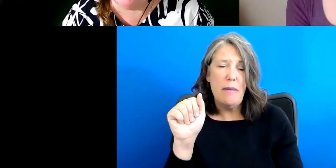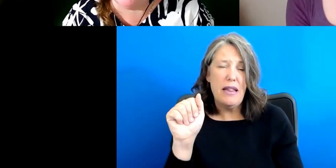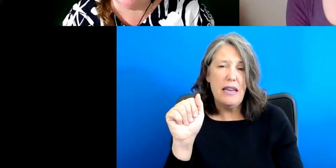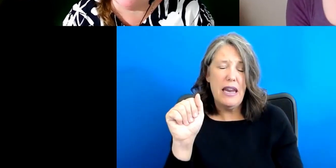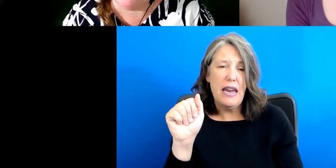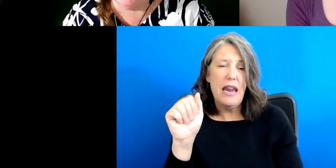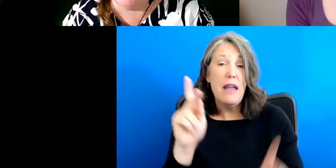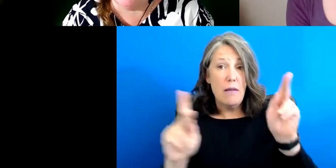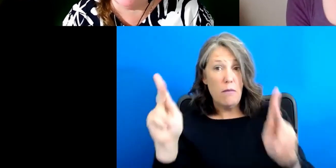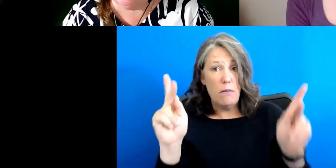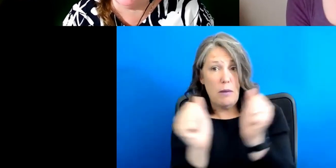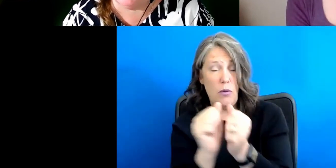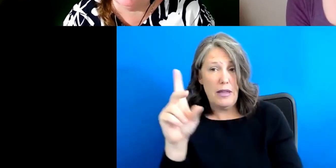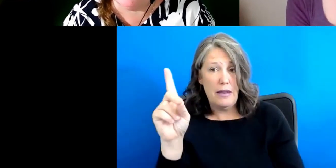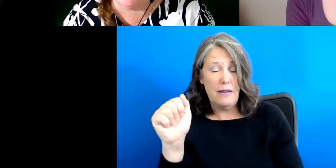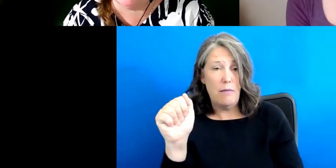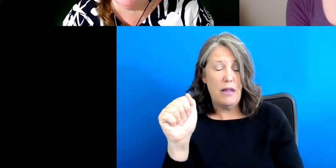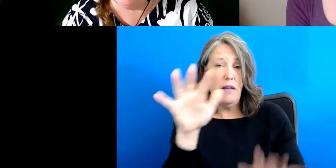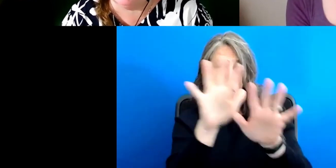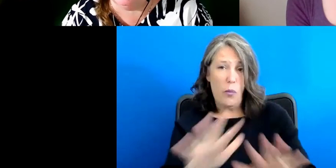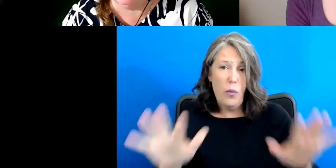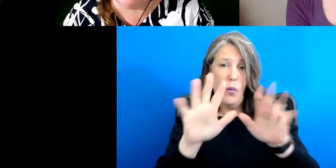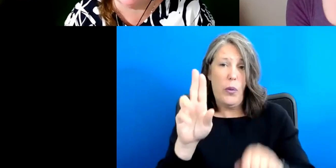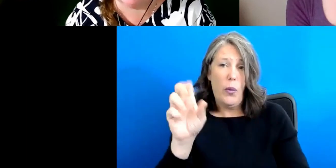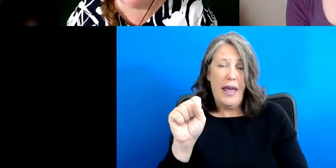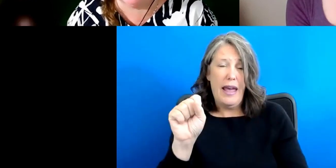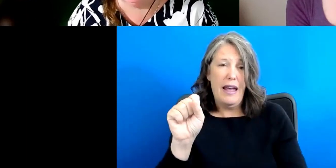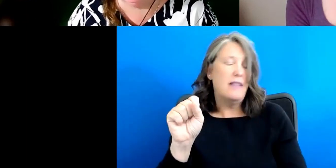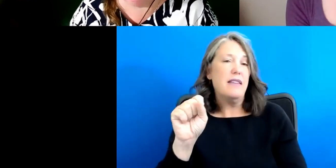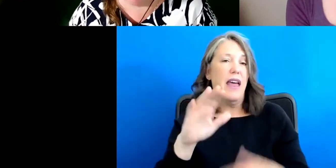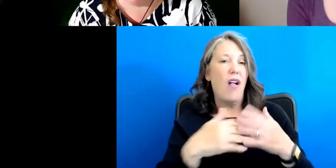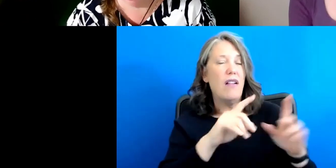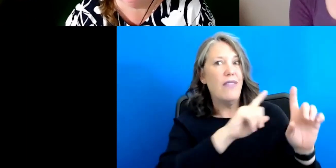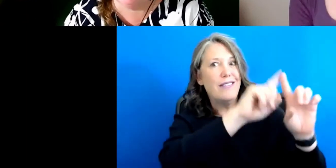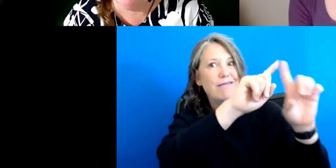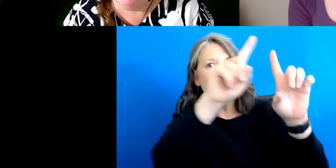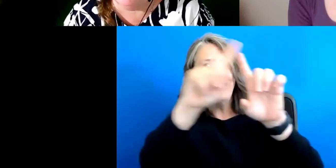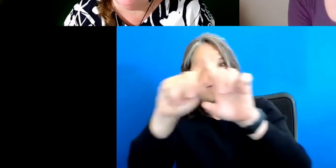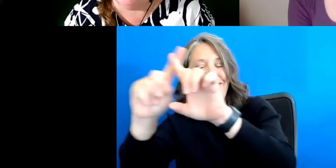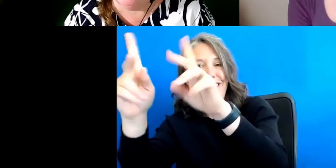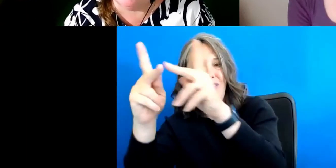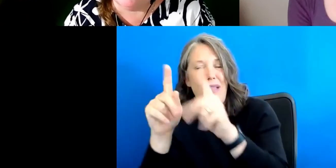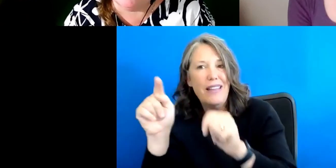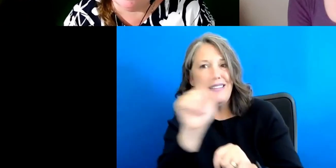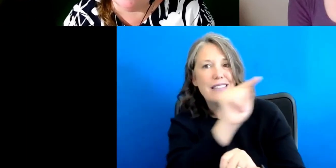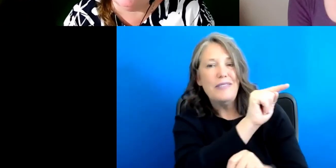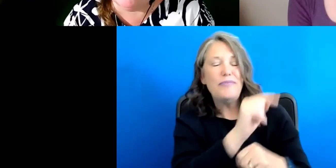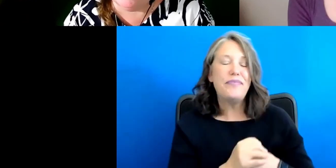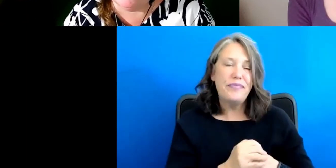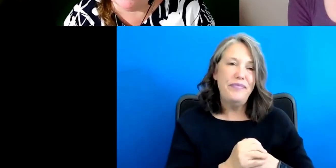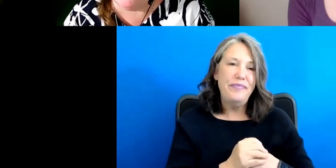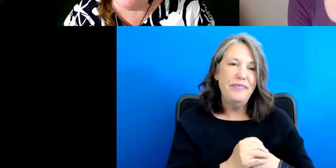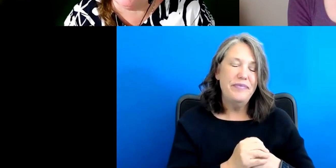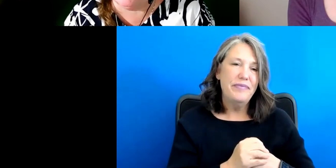um, persons with disabilities across the U S at, at all of these different venues and, and,